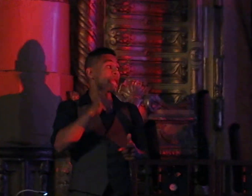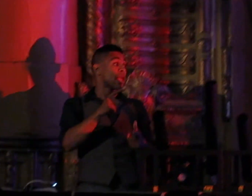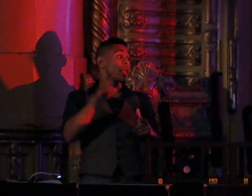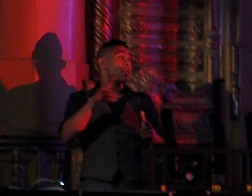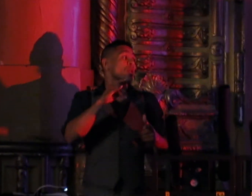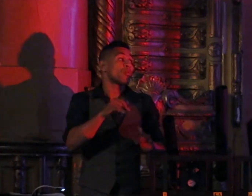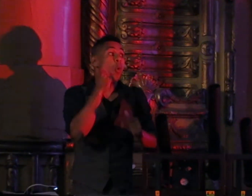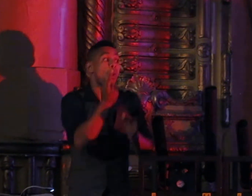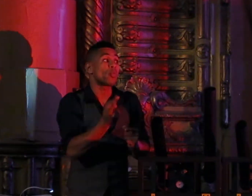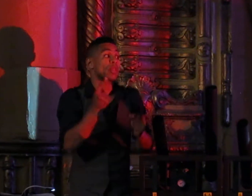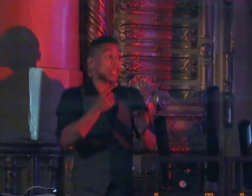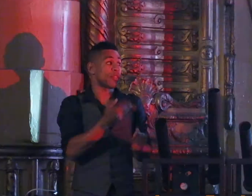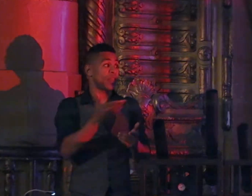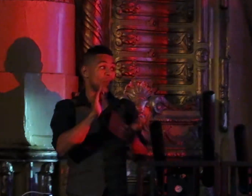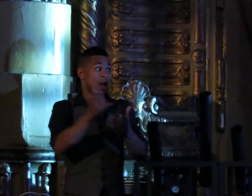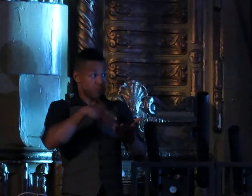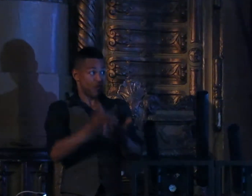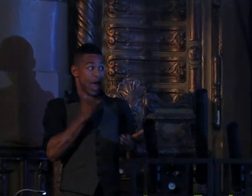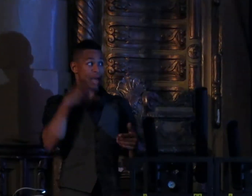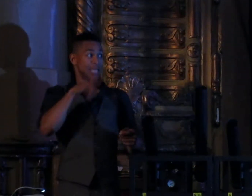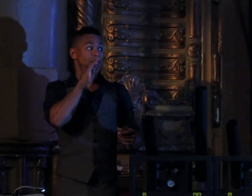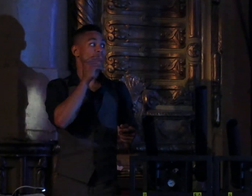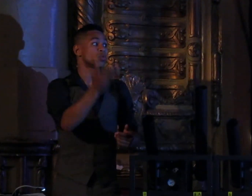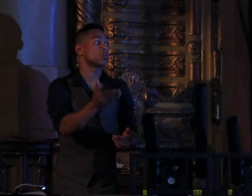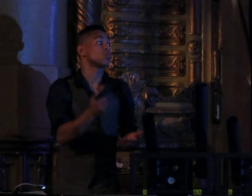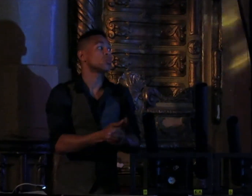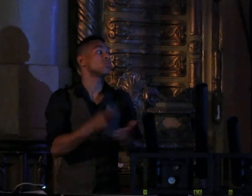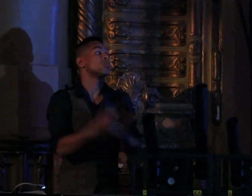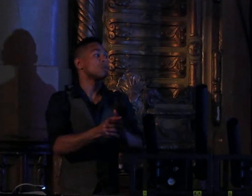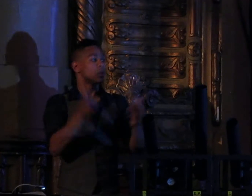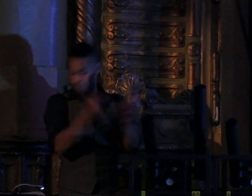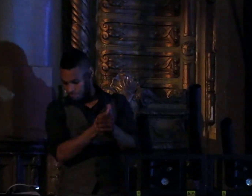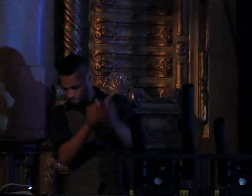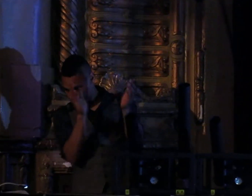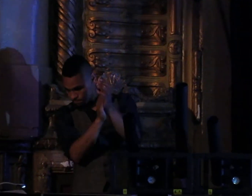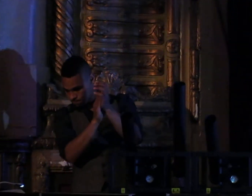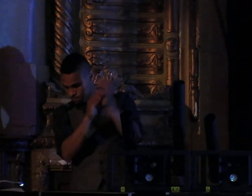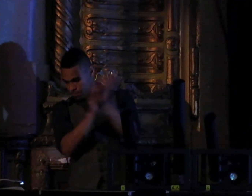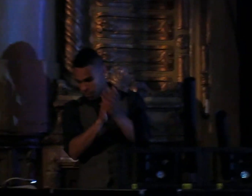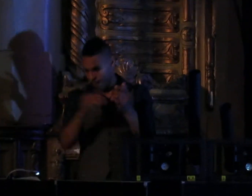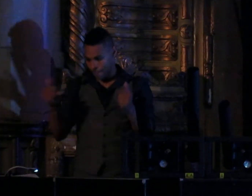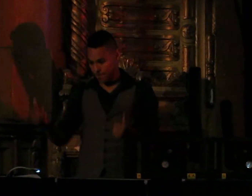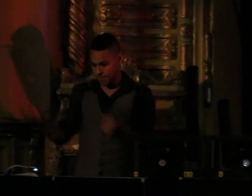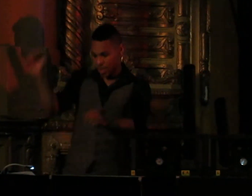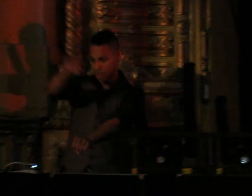I'm not in anything You can't believe can't If I die